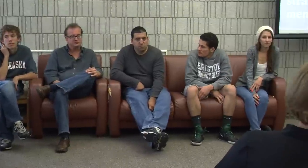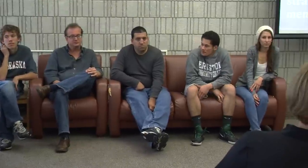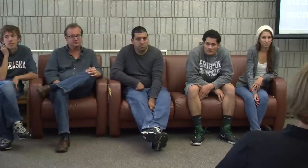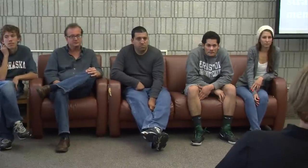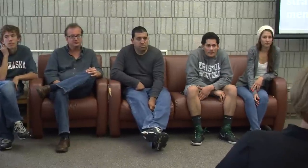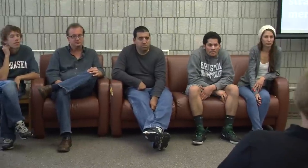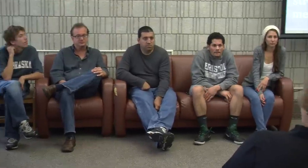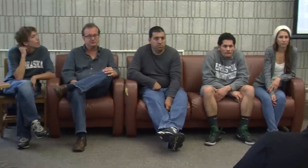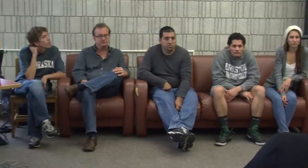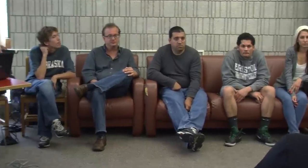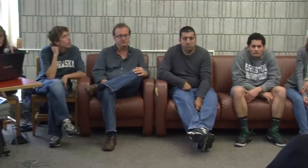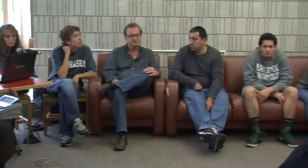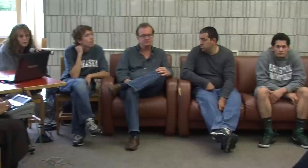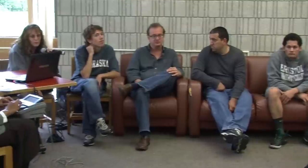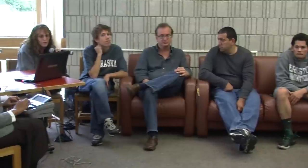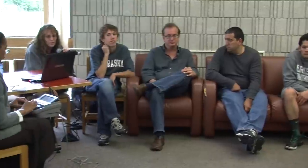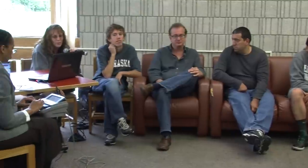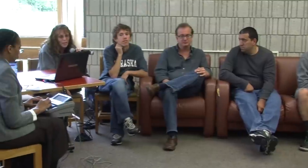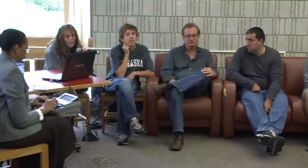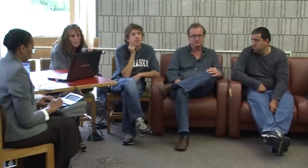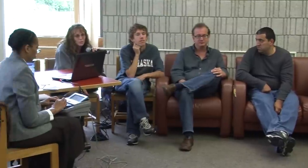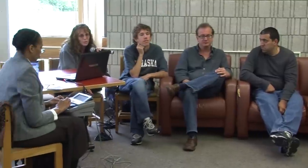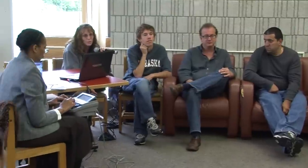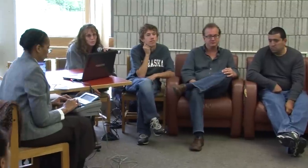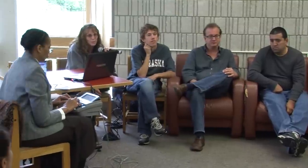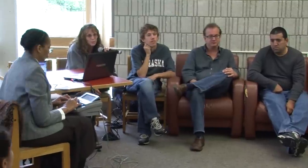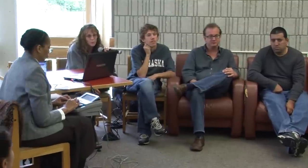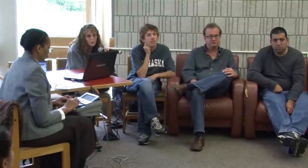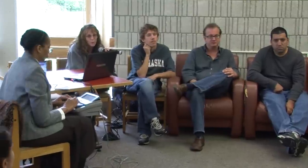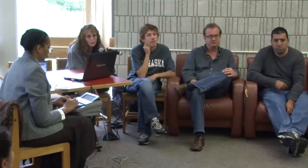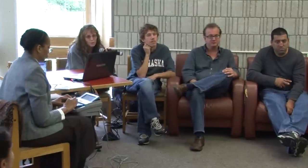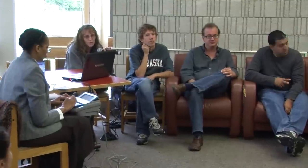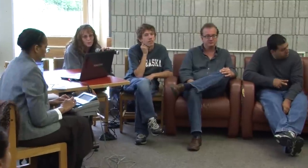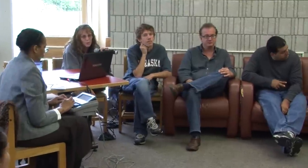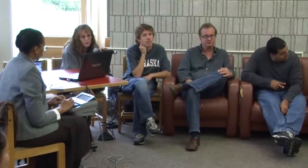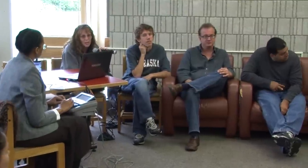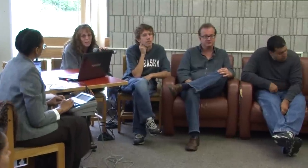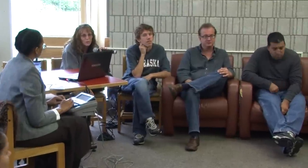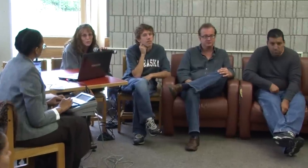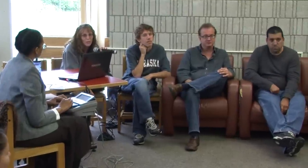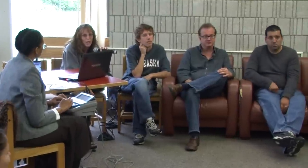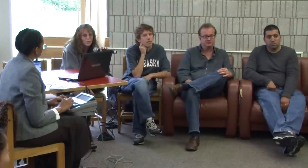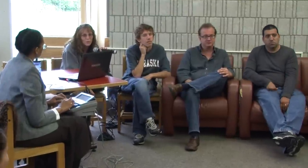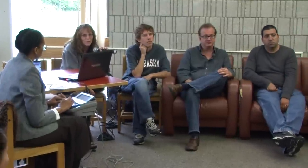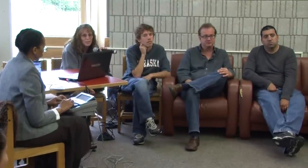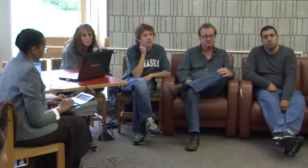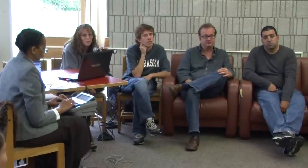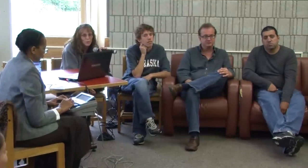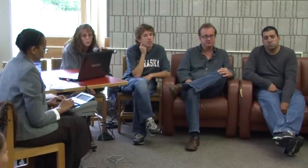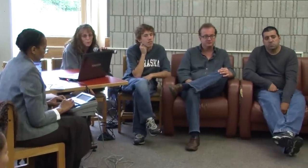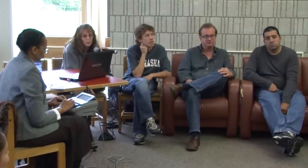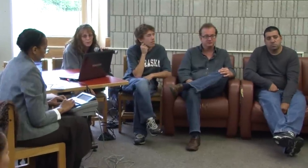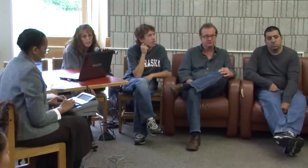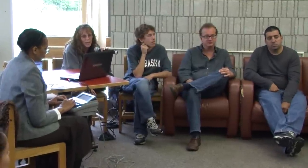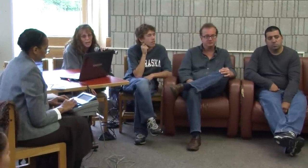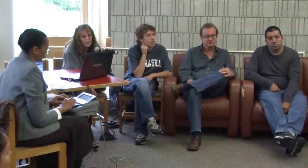I have gone to the professor and to speak to her so that I could learn how to say certain words and how.